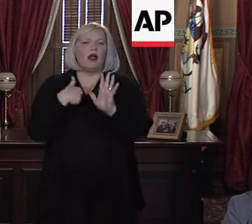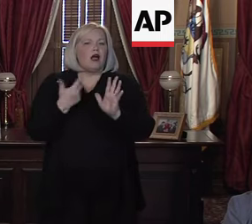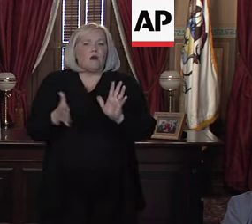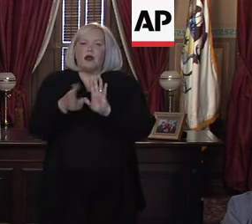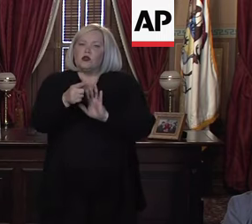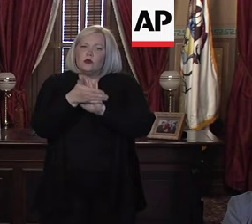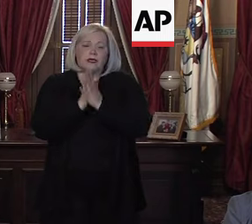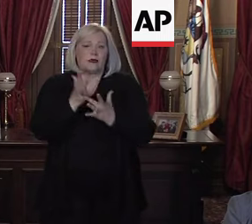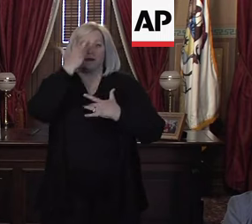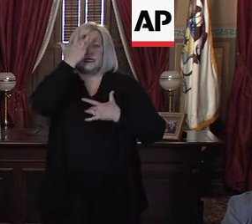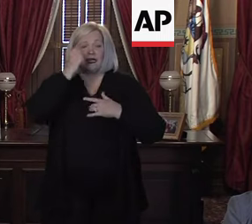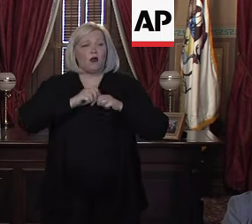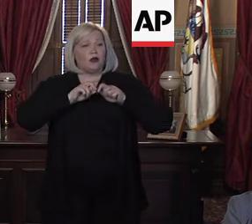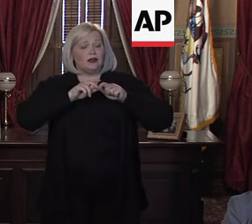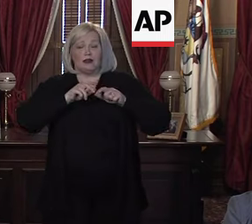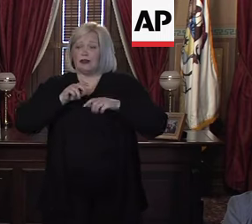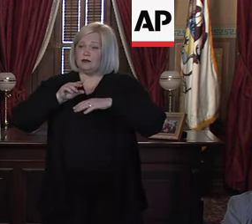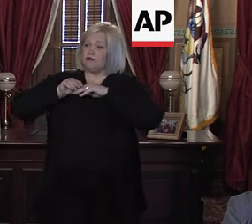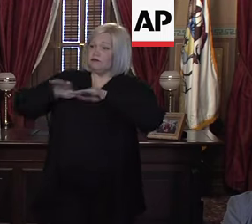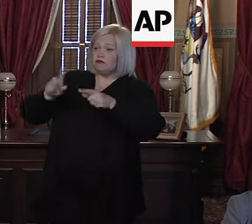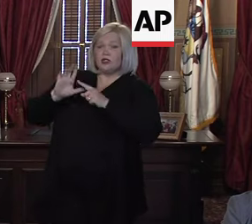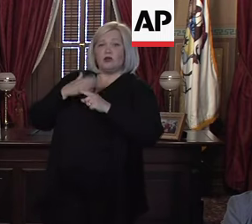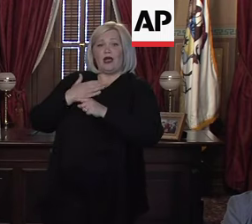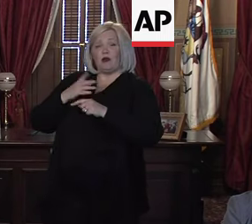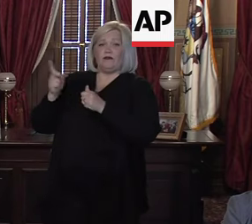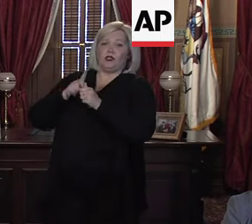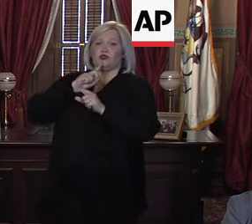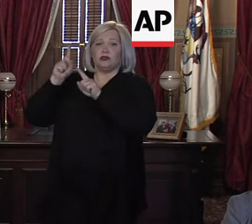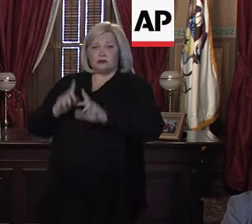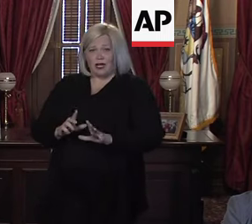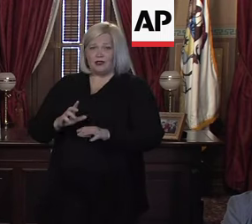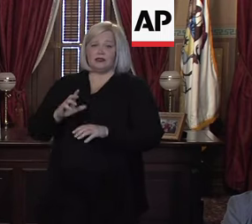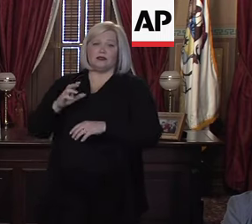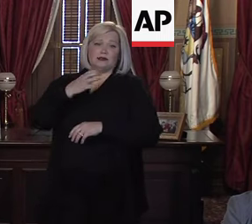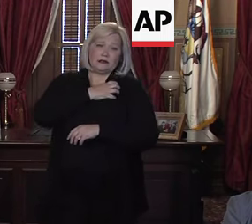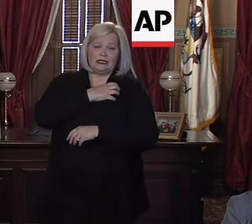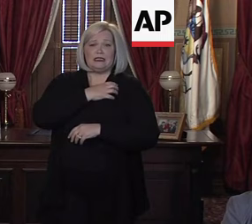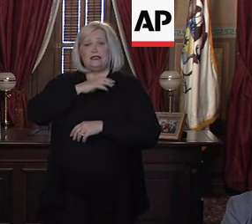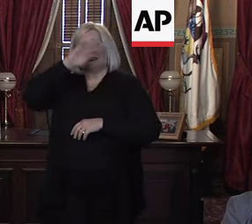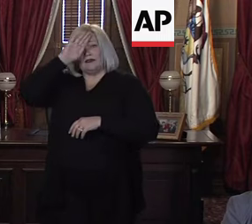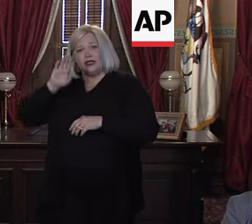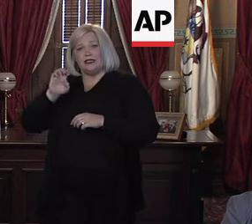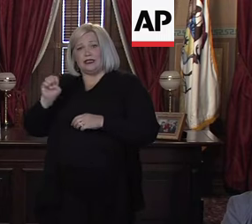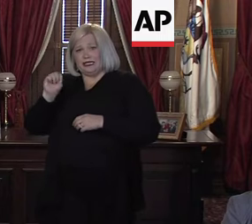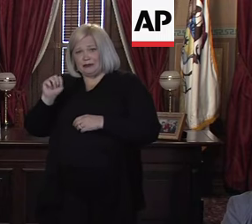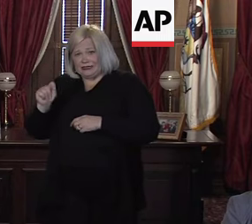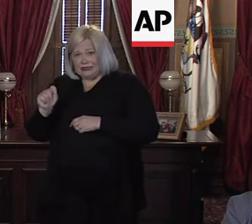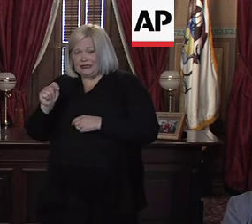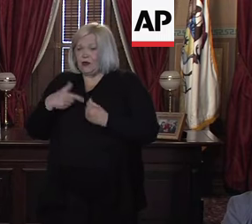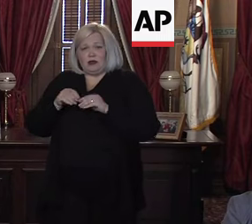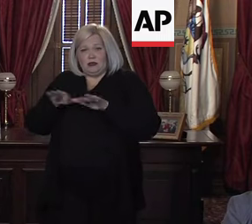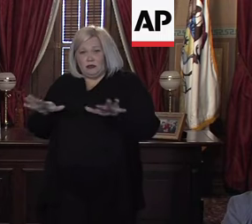and you don't subject our first responders to risk either. And please, do not